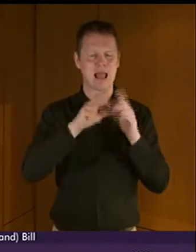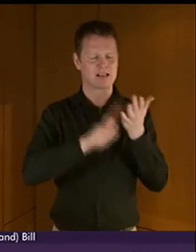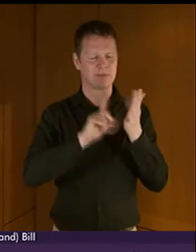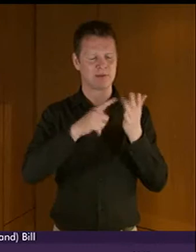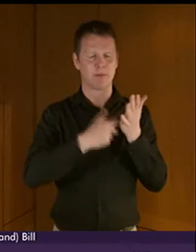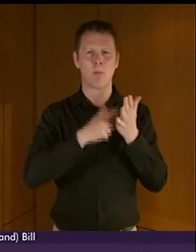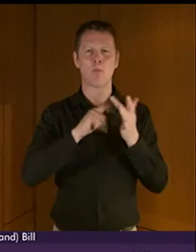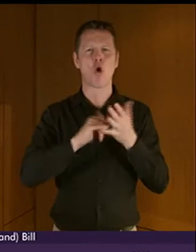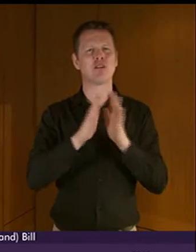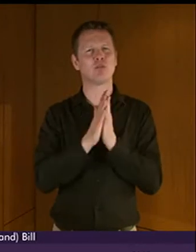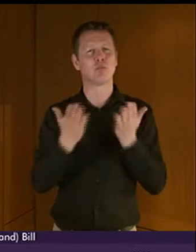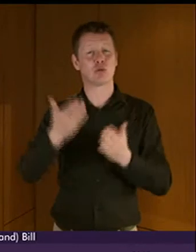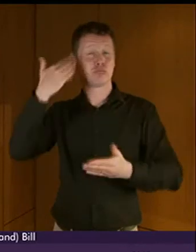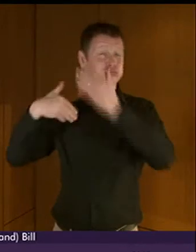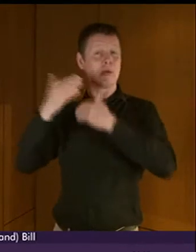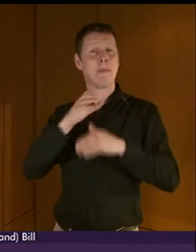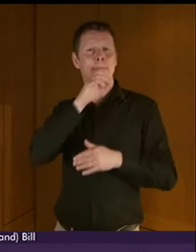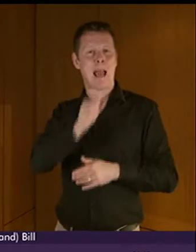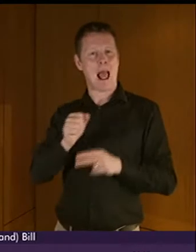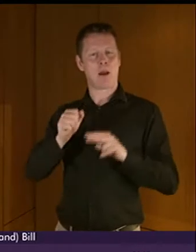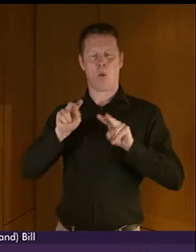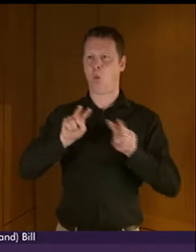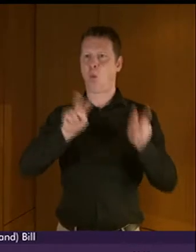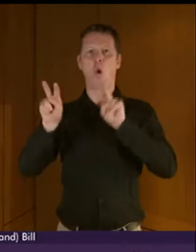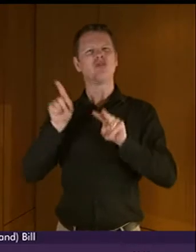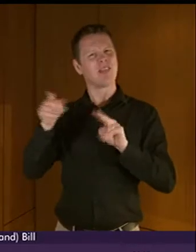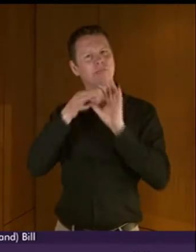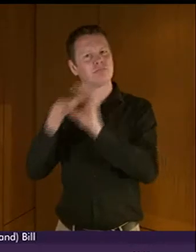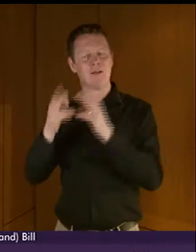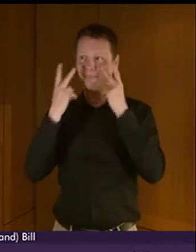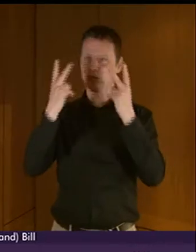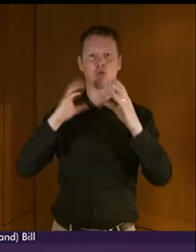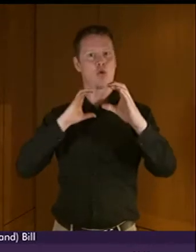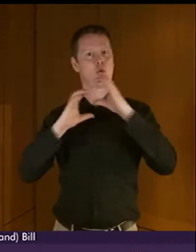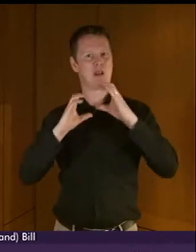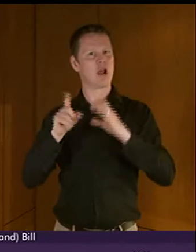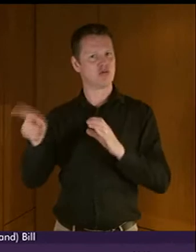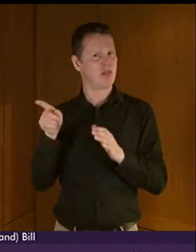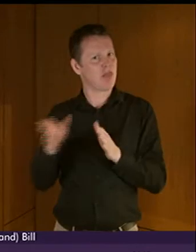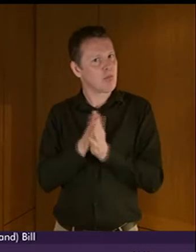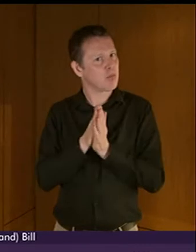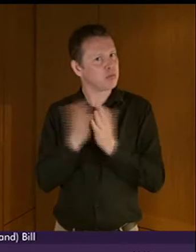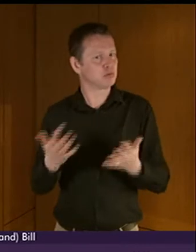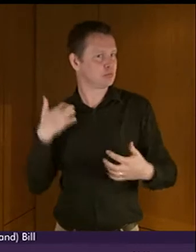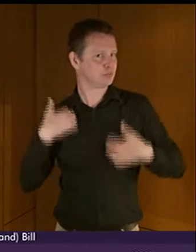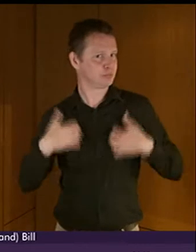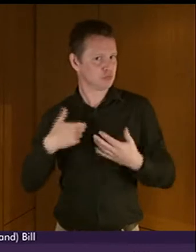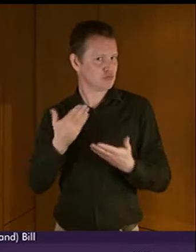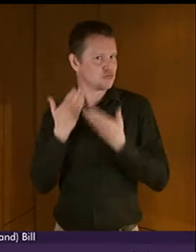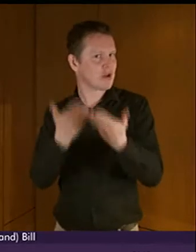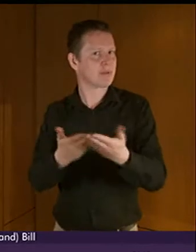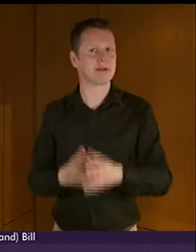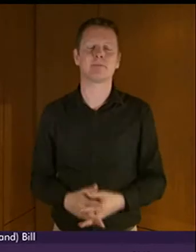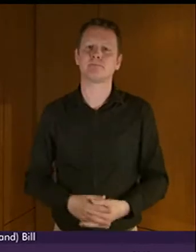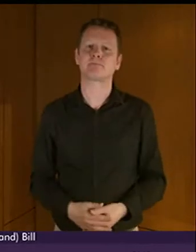about how we communicate visually. And I commend that to others. I,